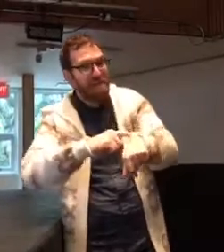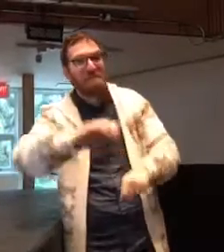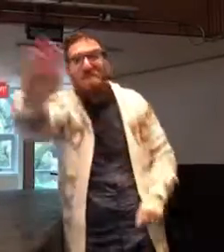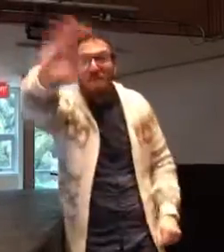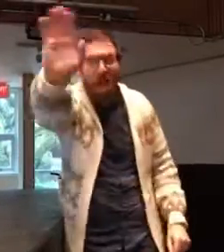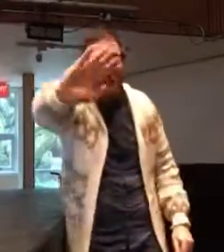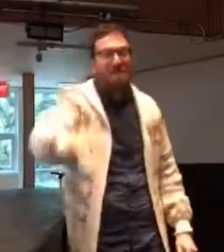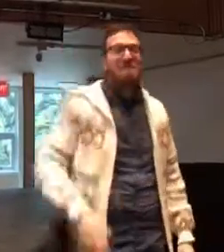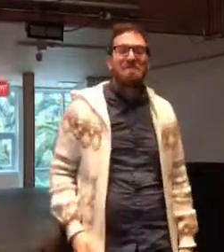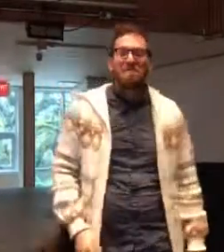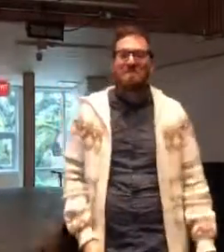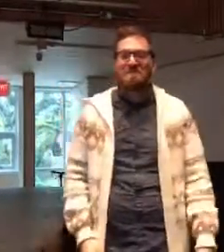Bye.